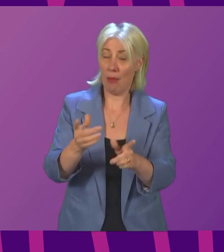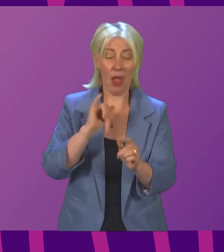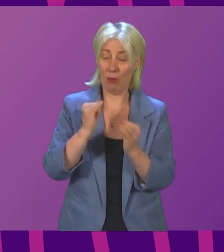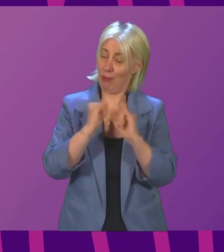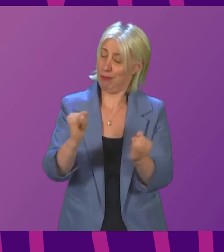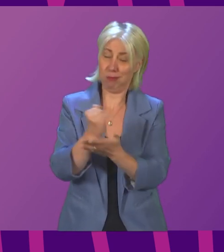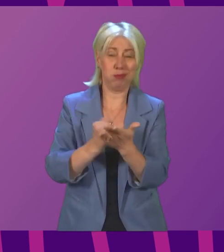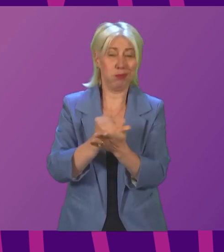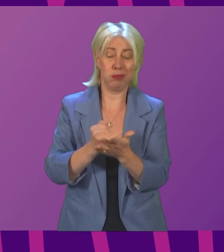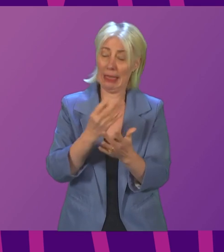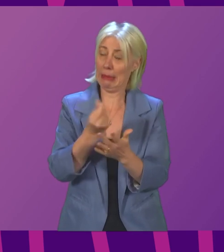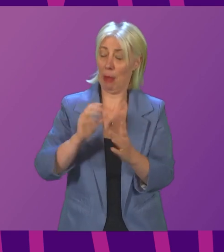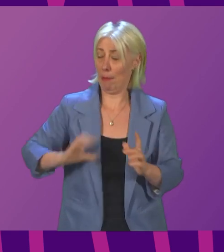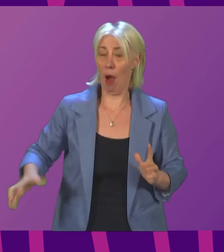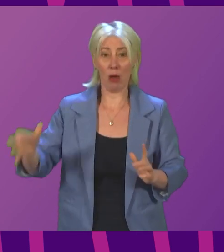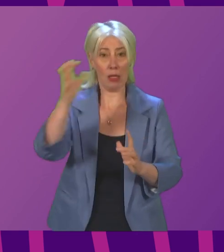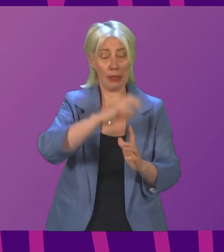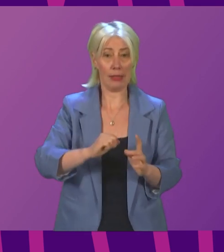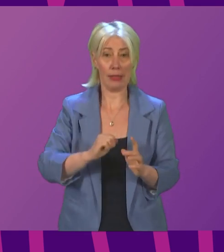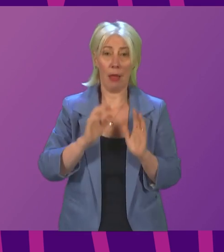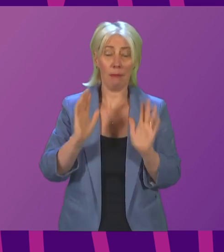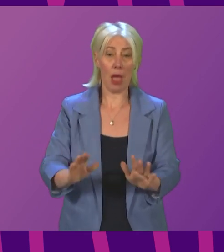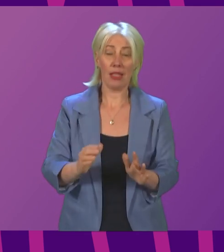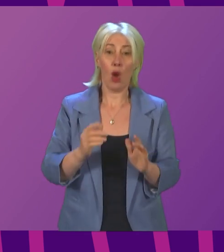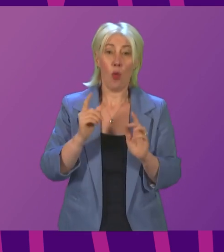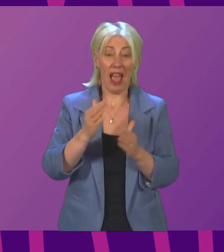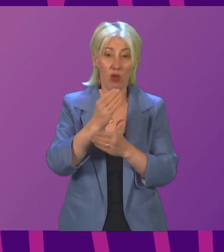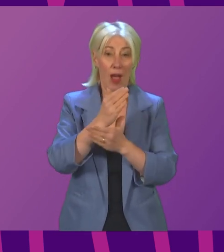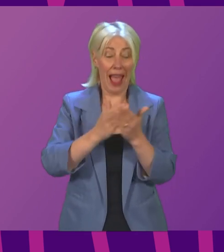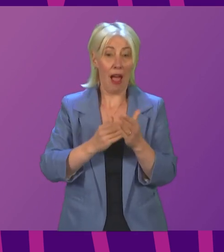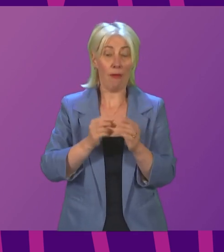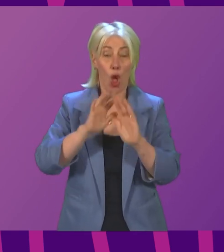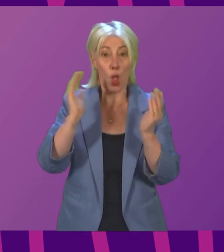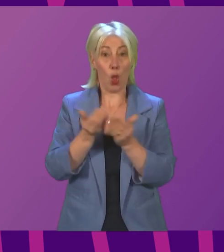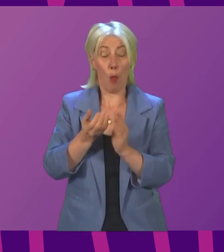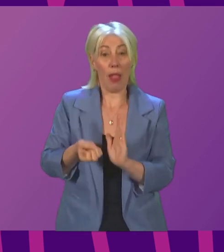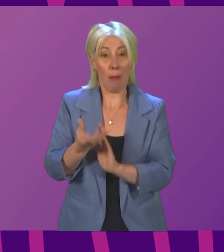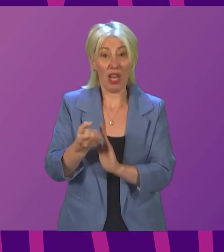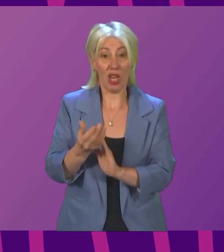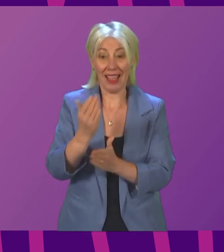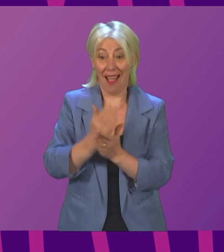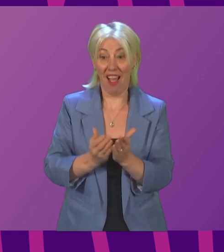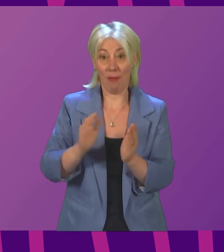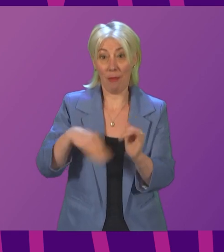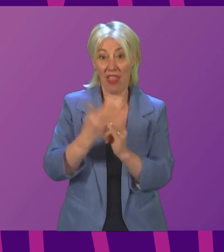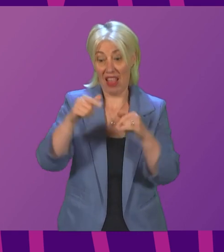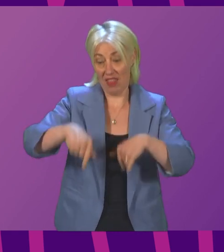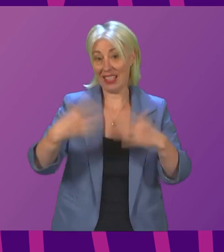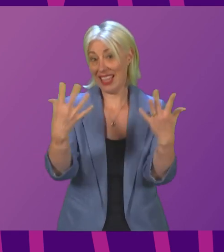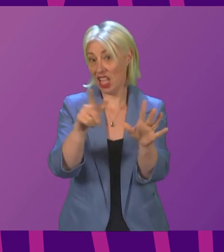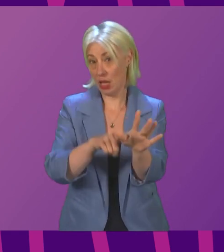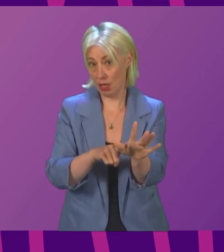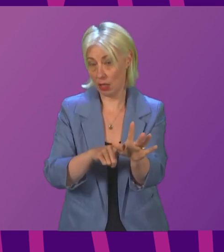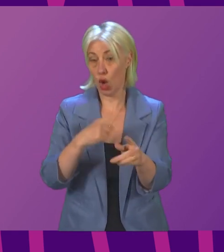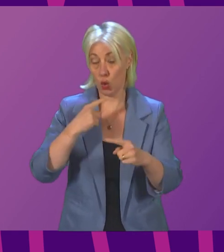keep 1.5 degrees and reach global emissions must be almost halved by the end of this decade. So the requirement for countries to come back